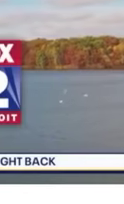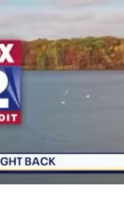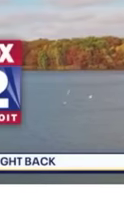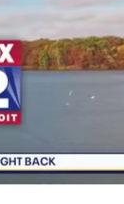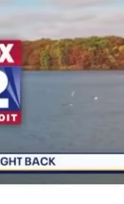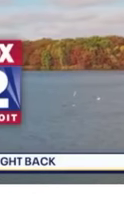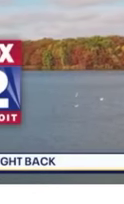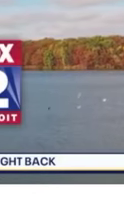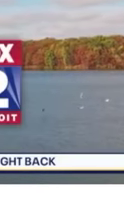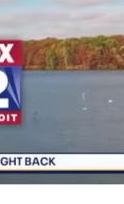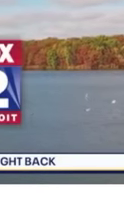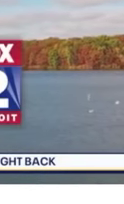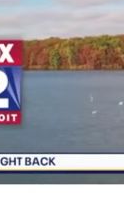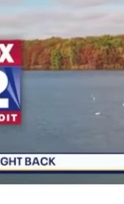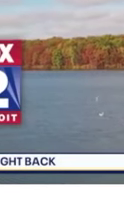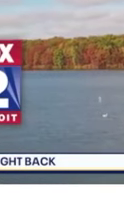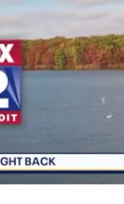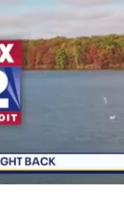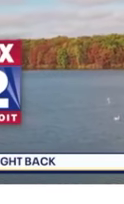you see...